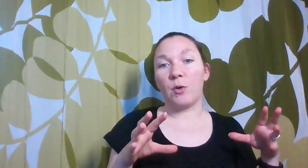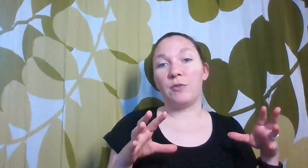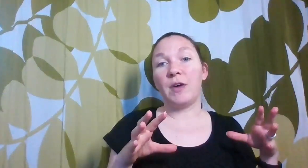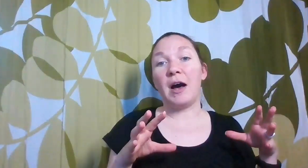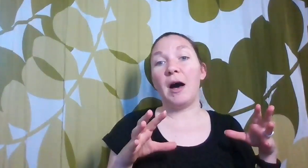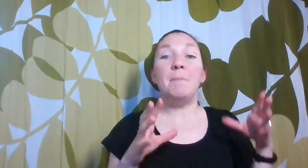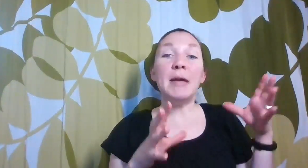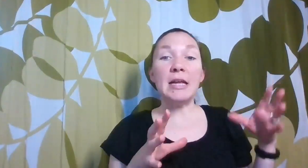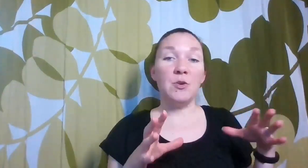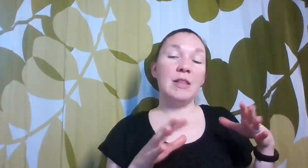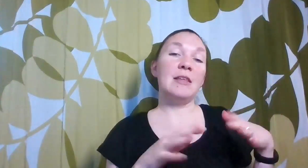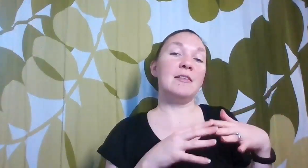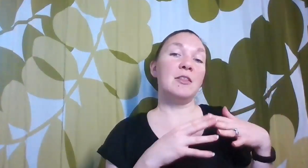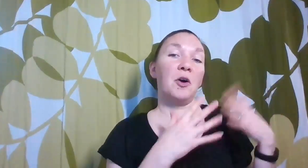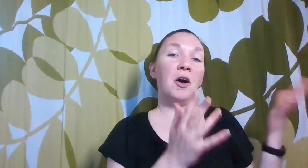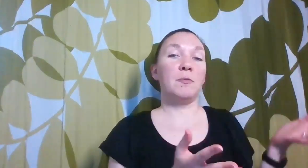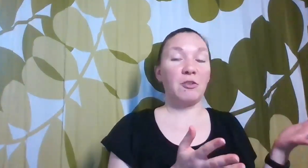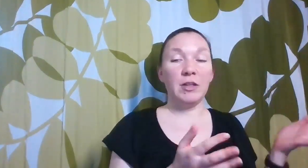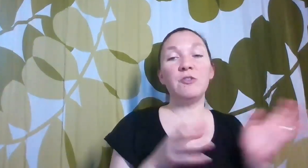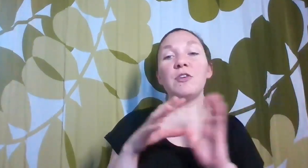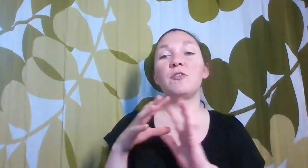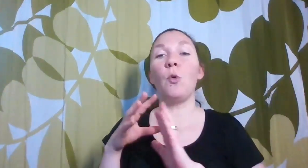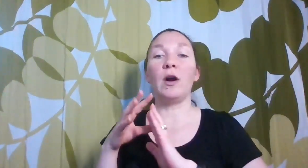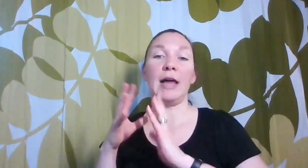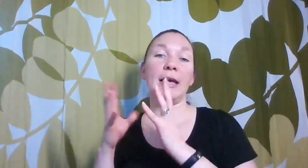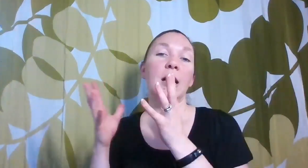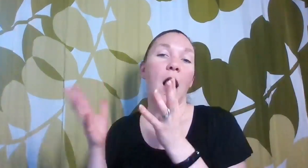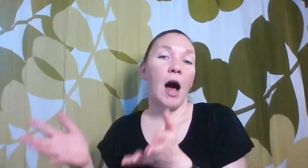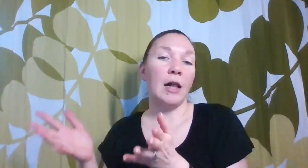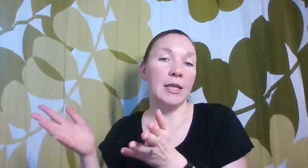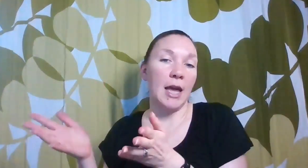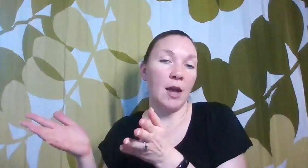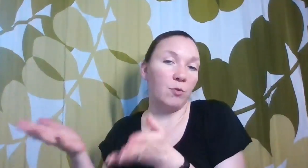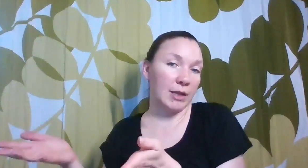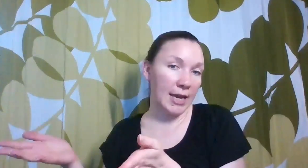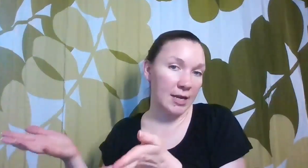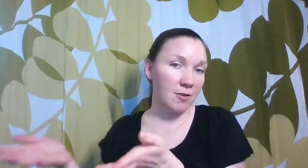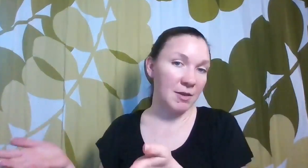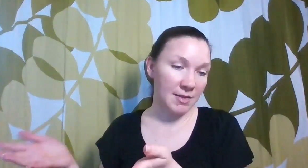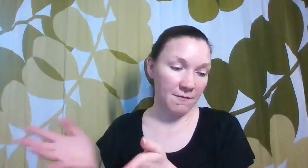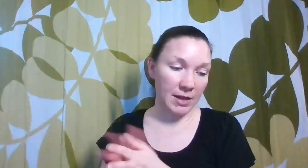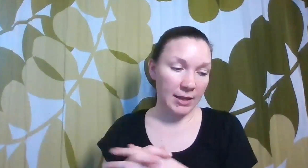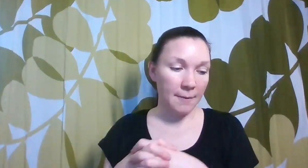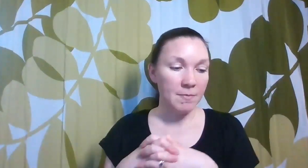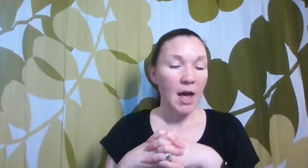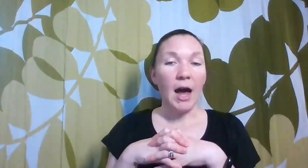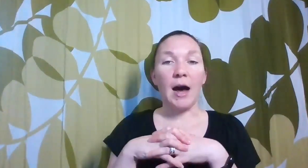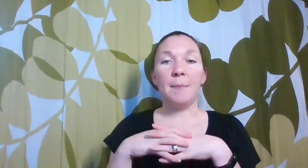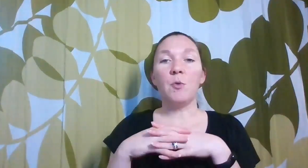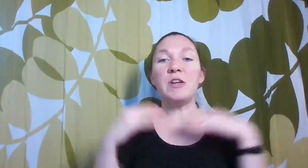sort of a mini unit that's either a special interest or like holiday related specifically. We